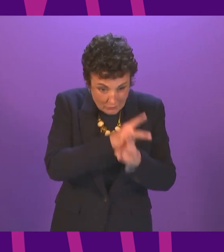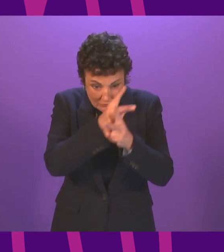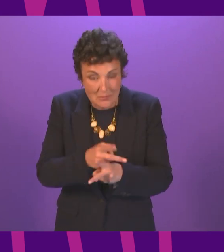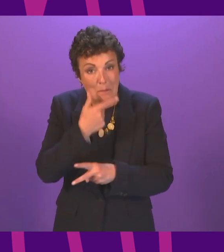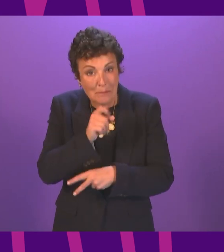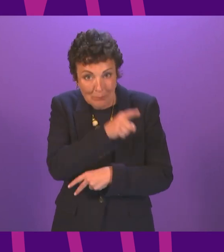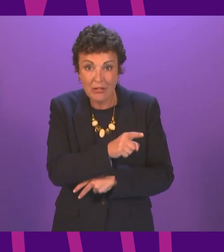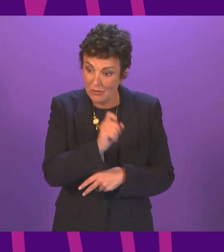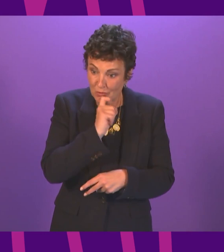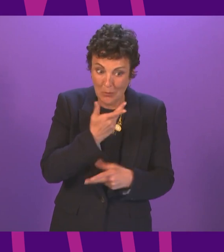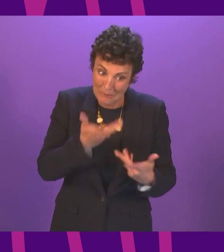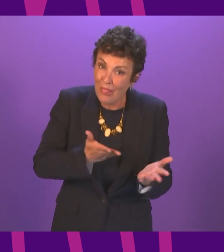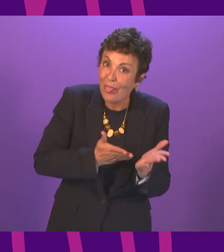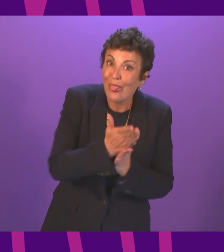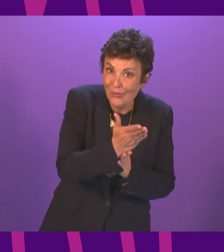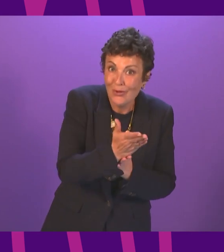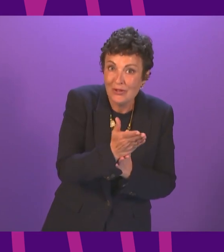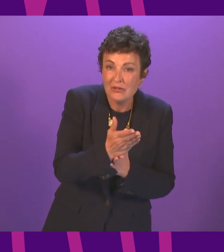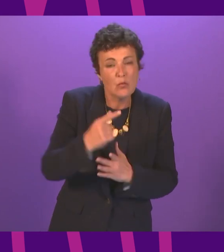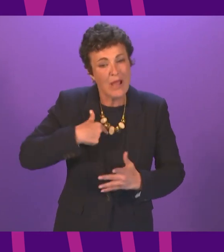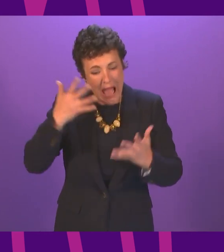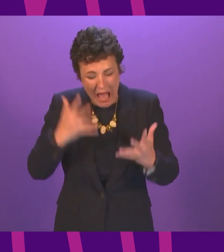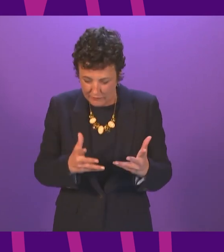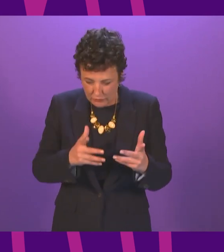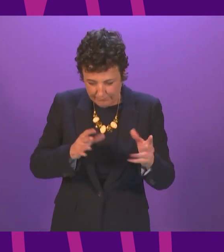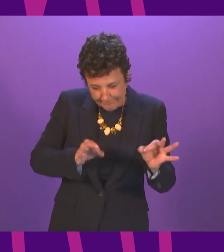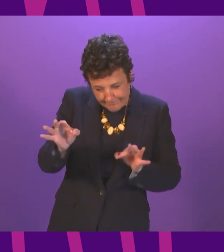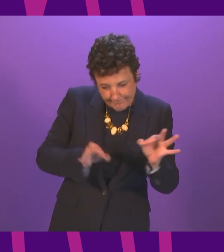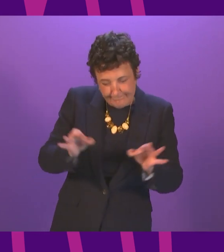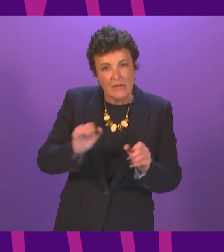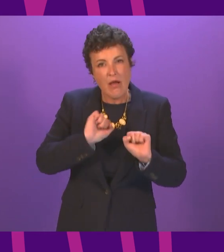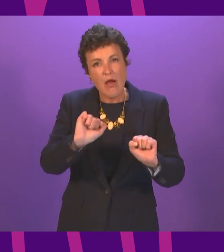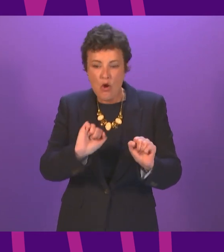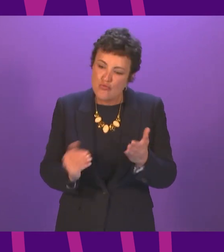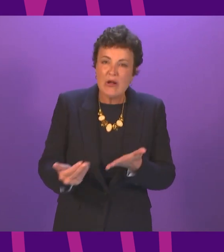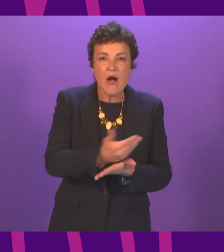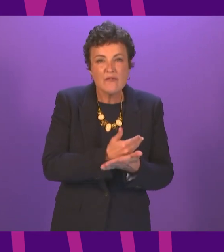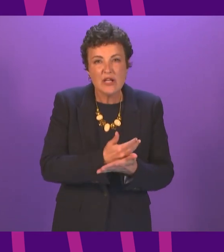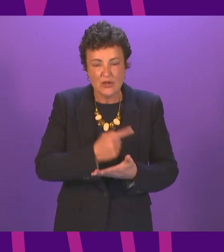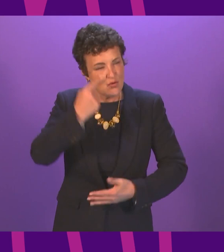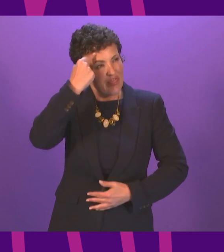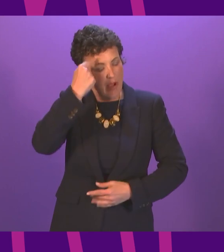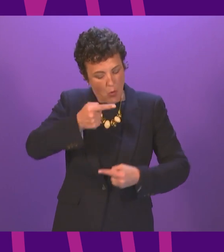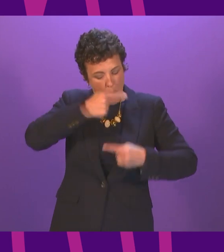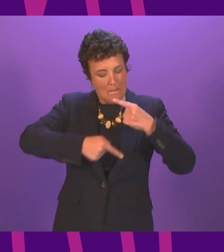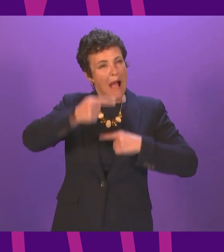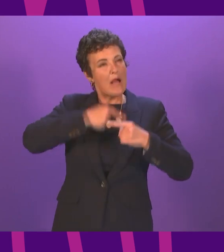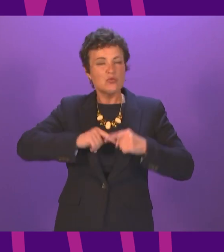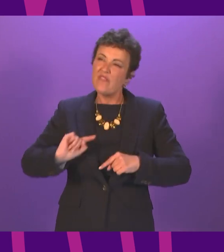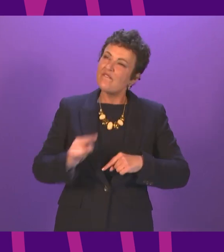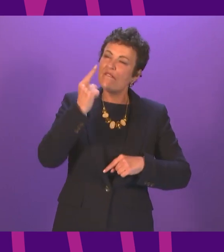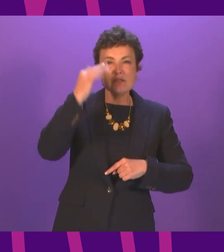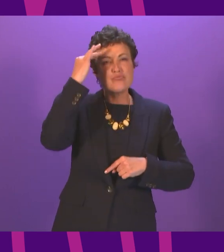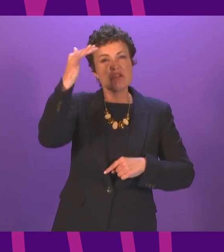we must as we shape our recovery work together for a future built from the first principles of social justice